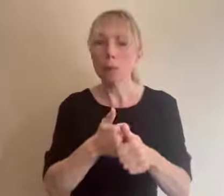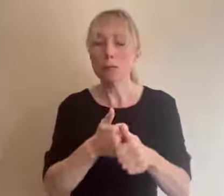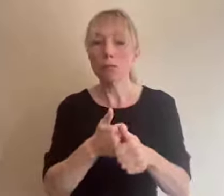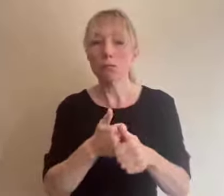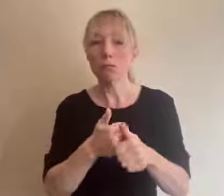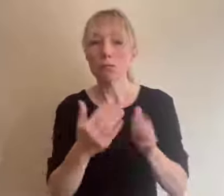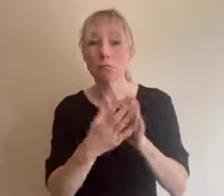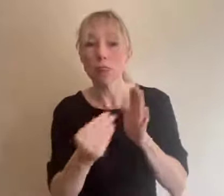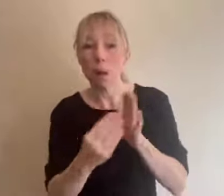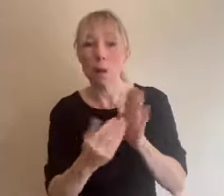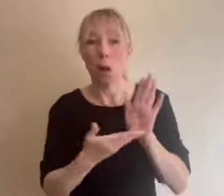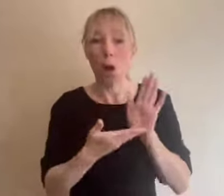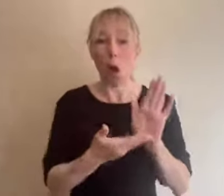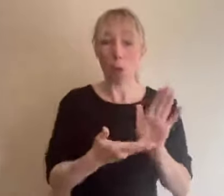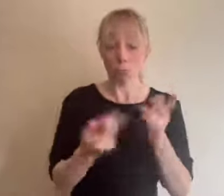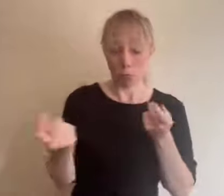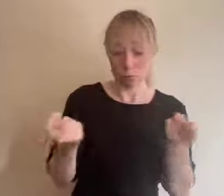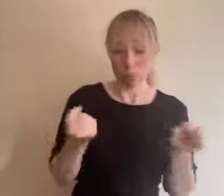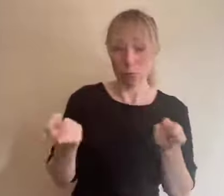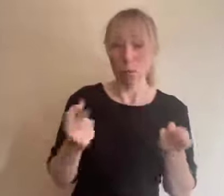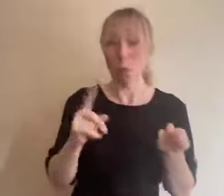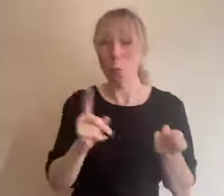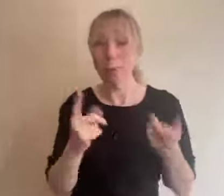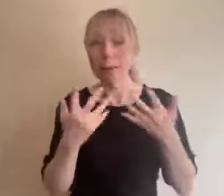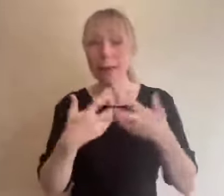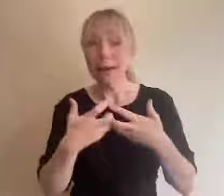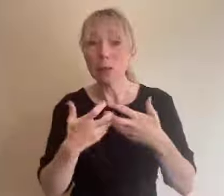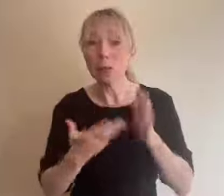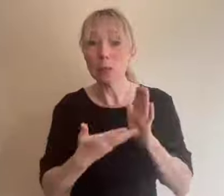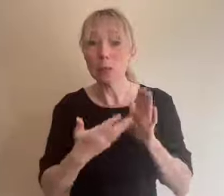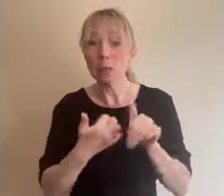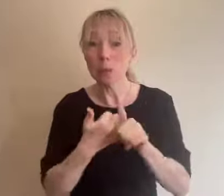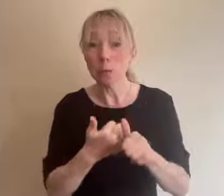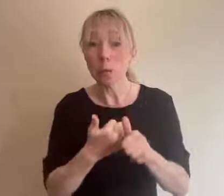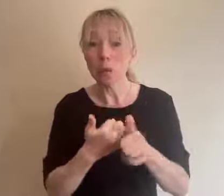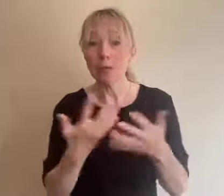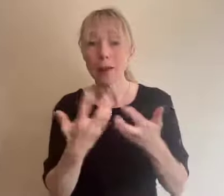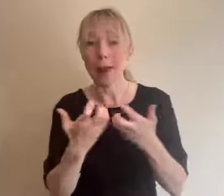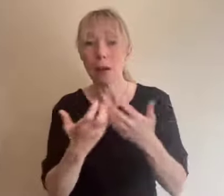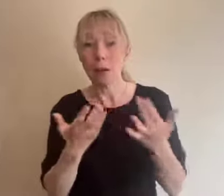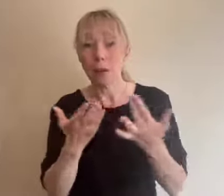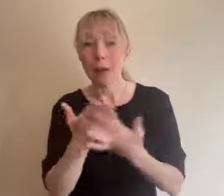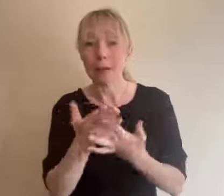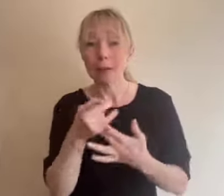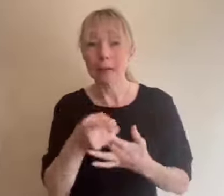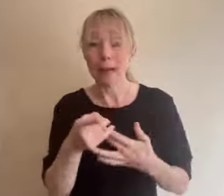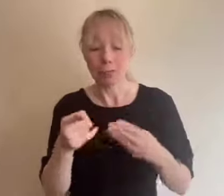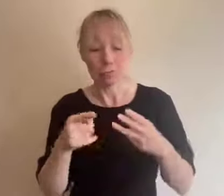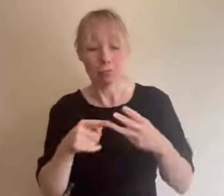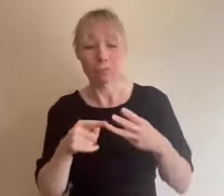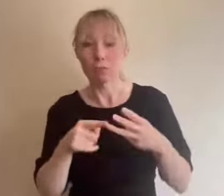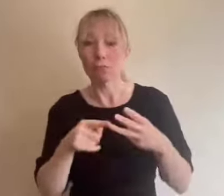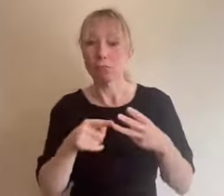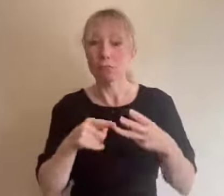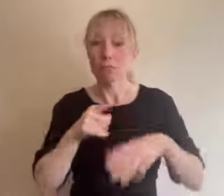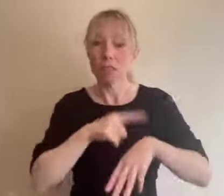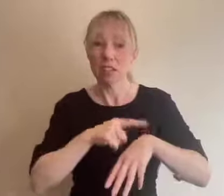host present what technical support there is and how this can be accessed what the schedule is when the breaks are